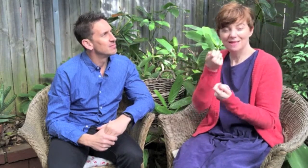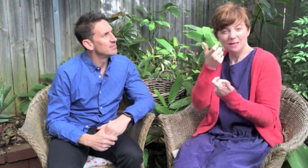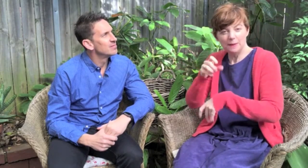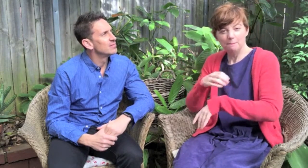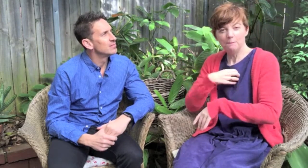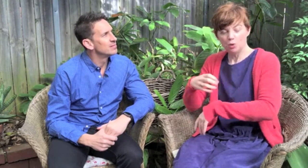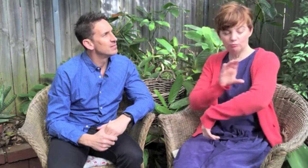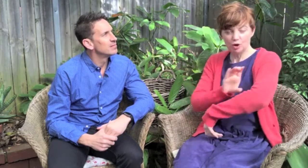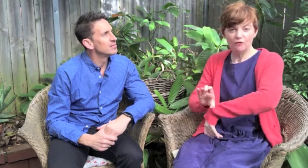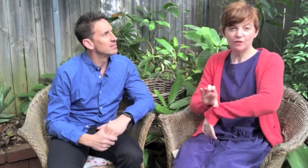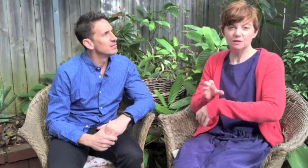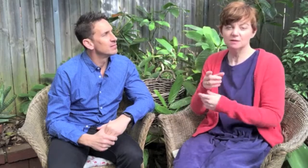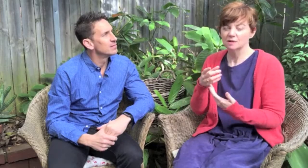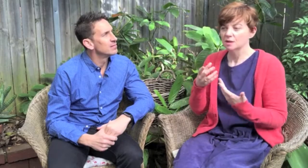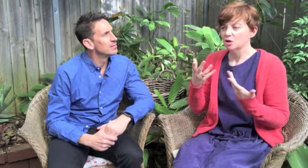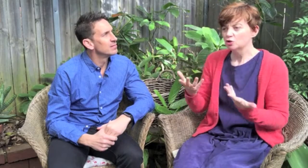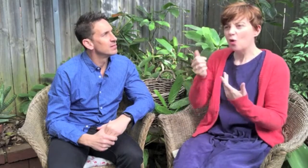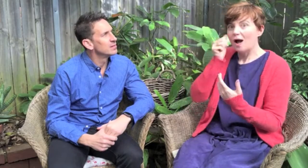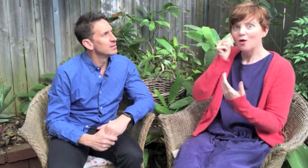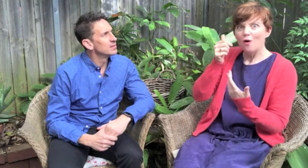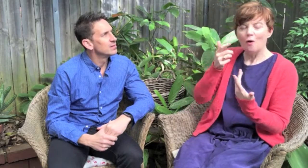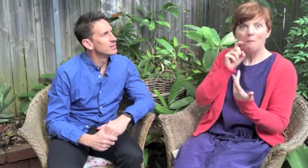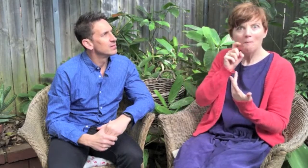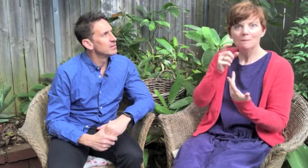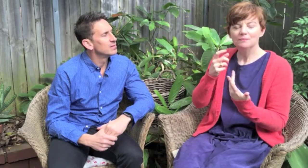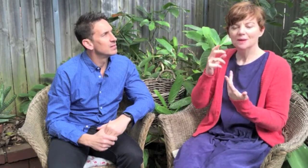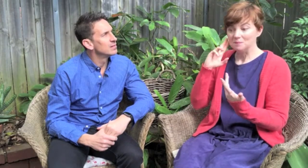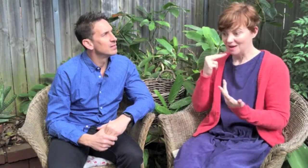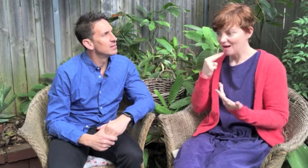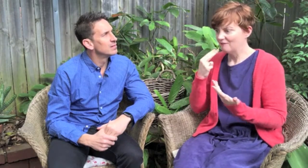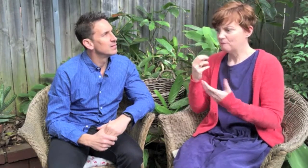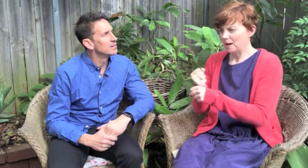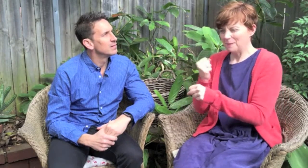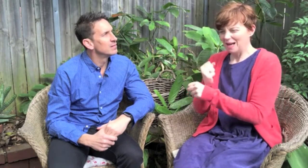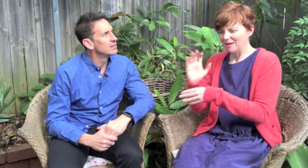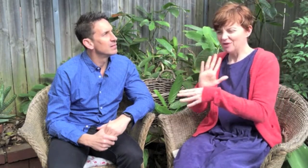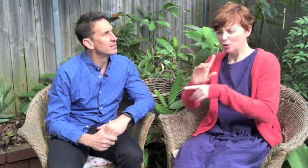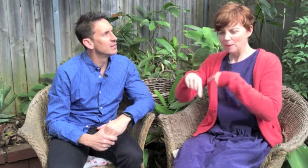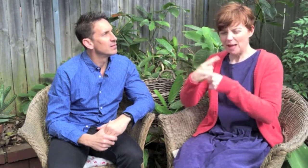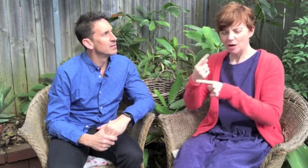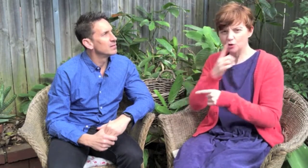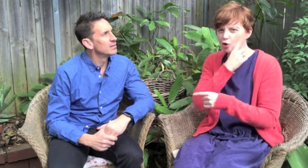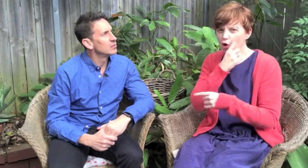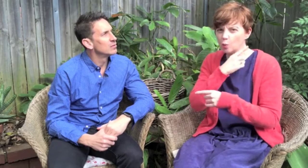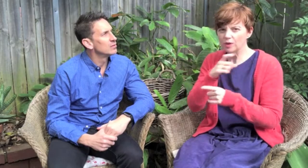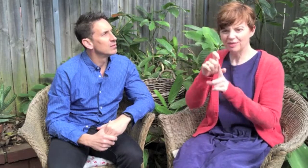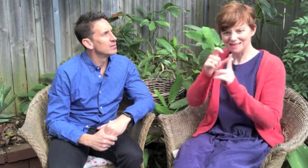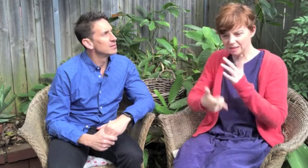shows her how to be a little bit more confident. And I know it might seem strange that I'm deaf and I'm